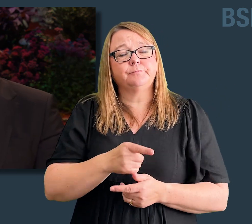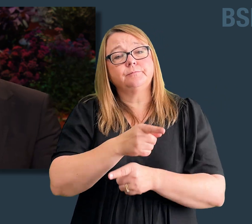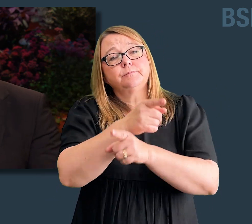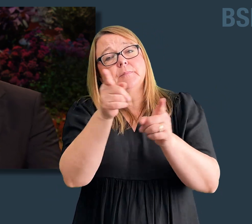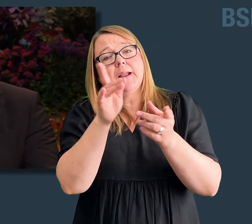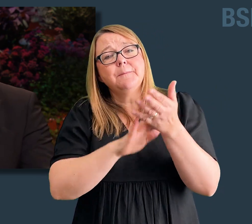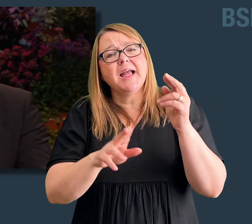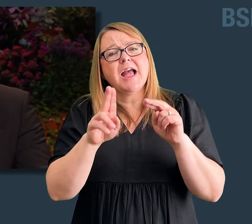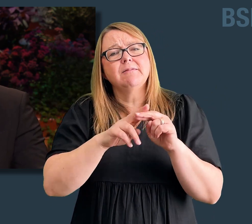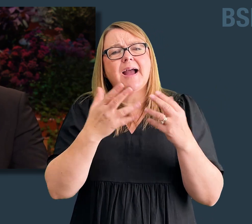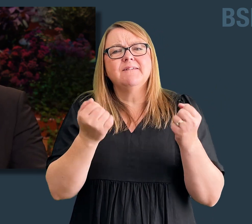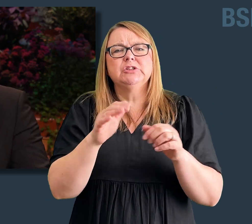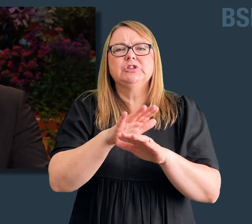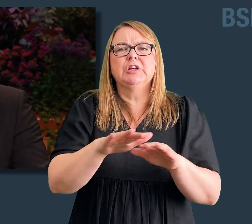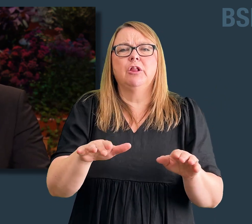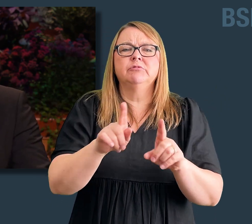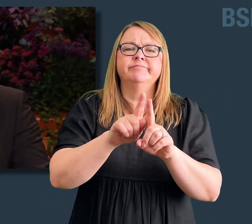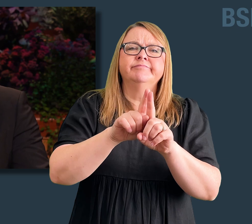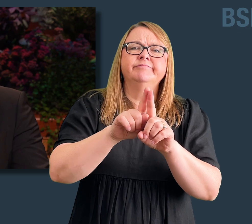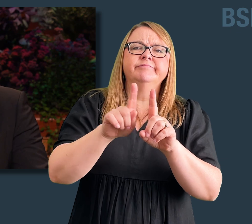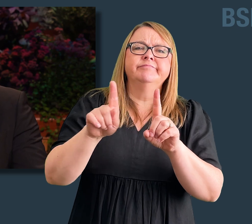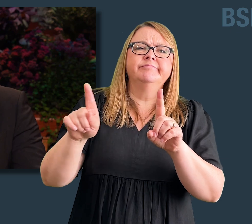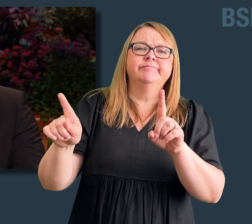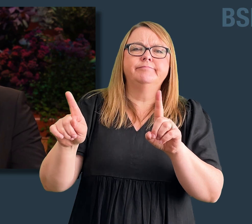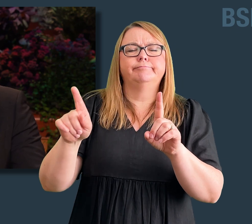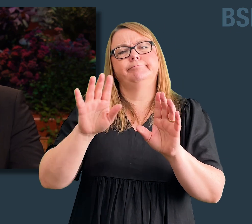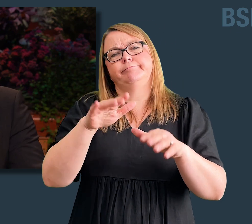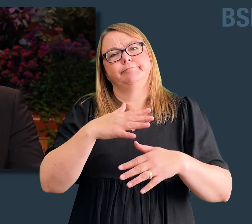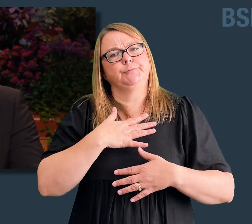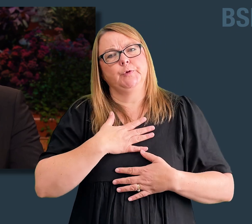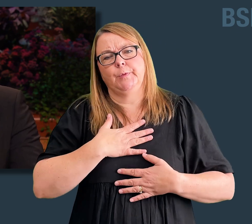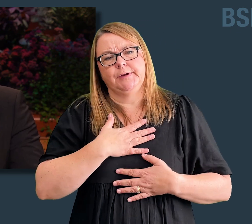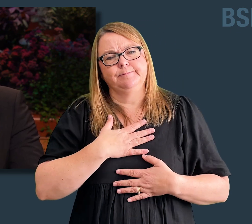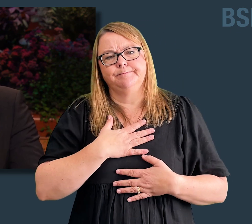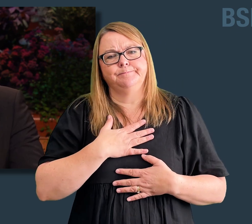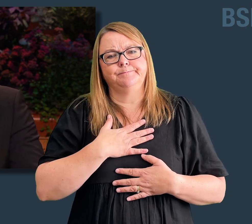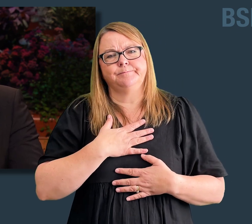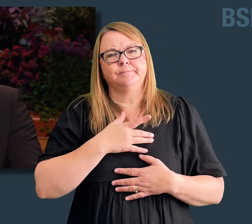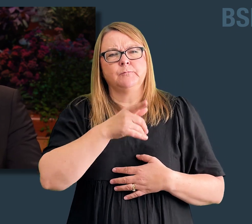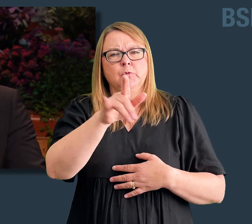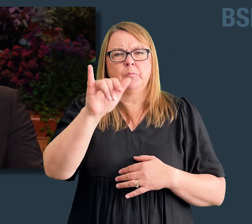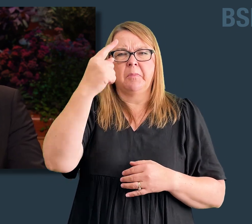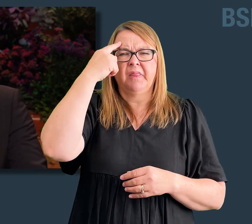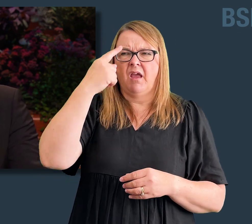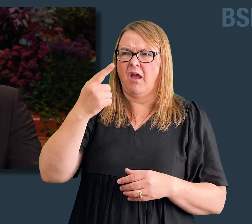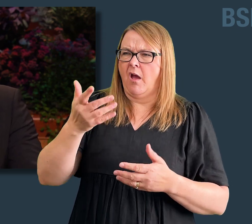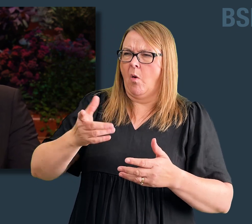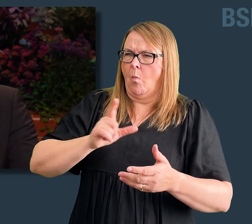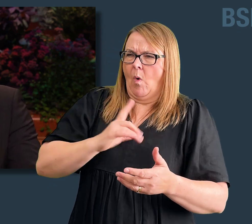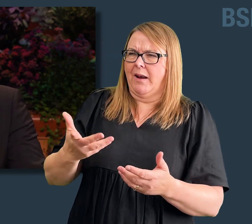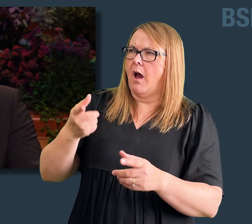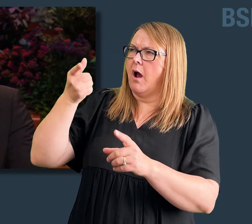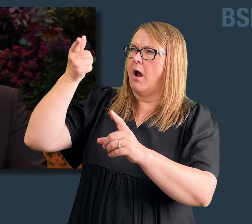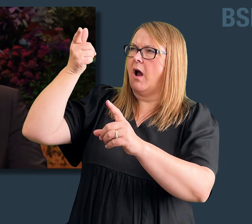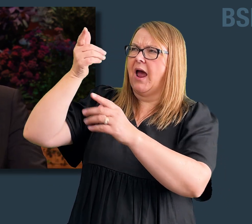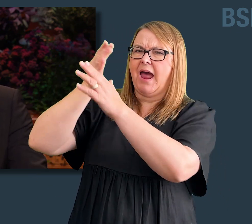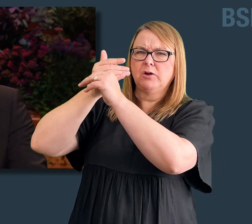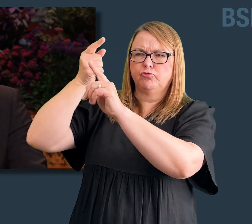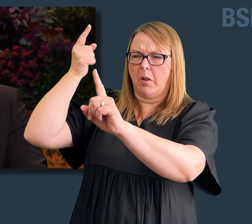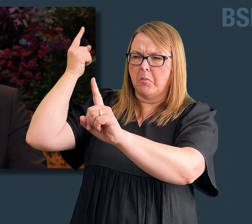children who have strayed, take heart. Instead of wondering why an angel does not come to